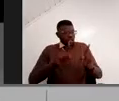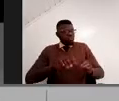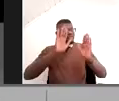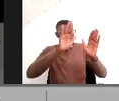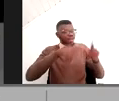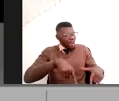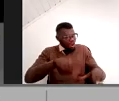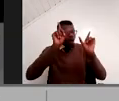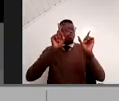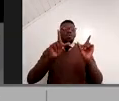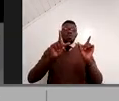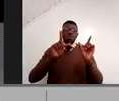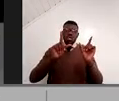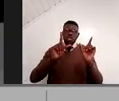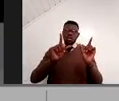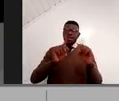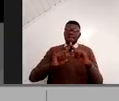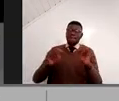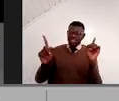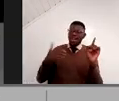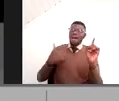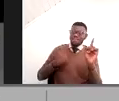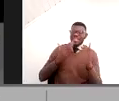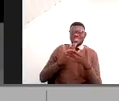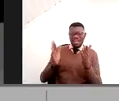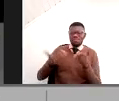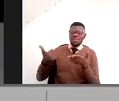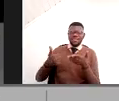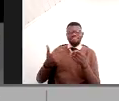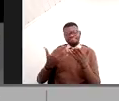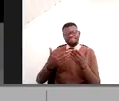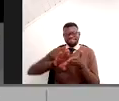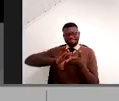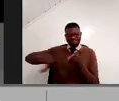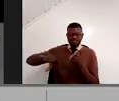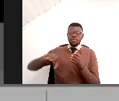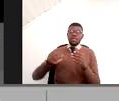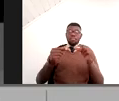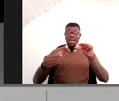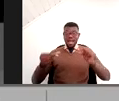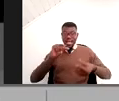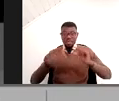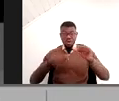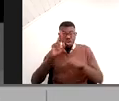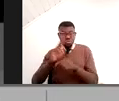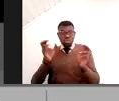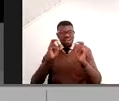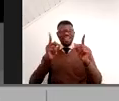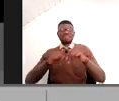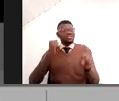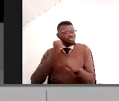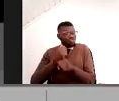for some exemptions, if you have to use certain chemicals, as long as you do it very transparently. So